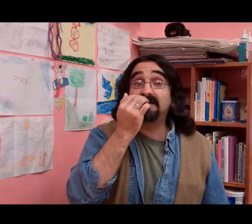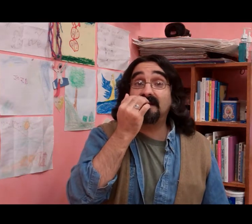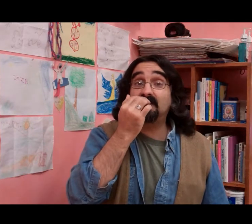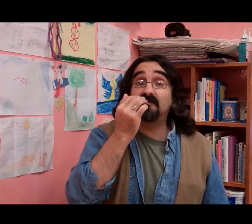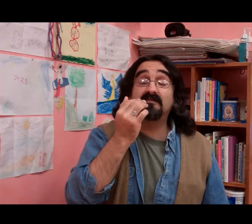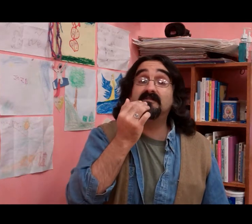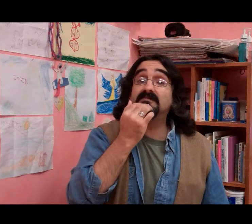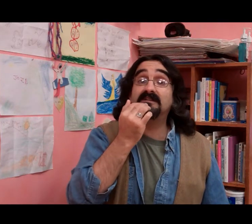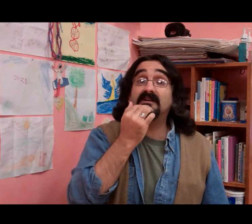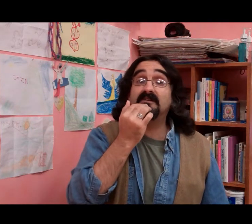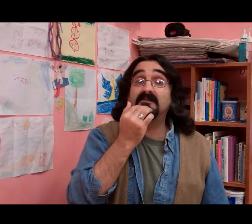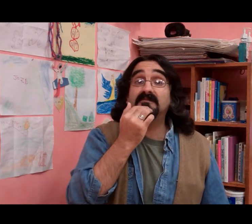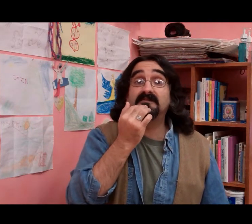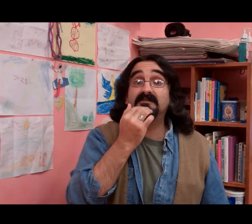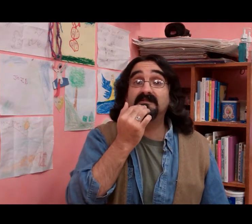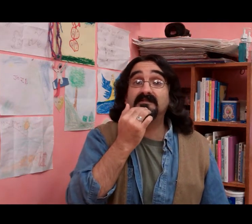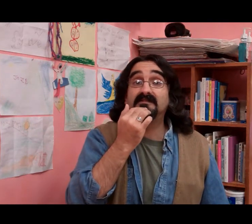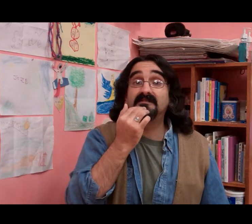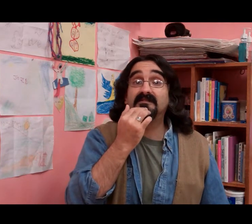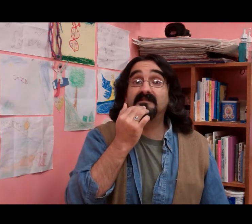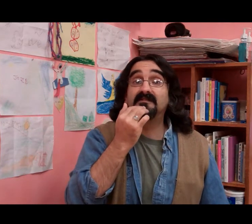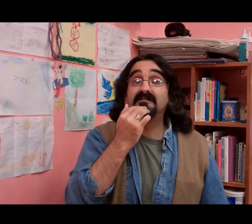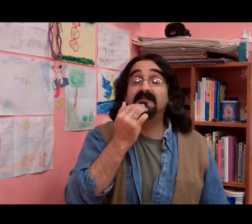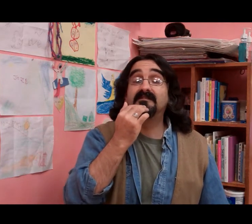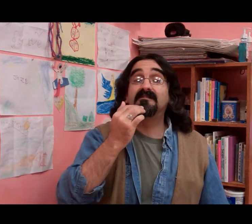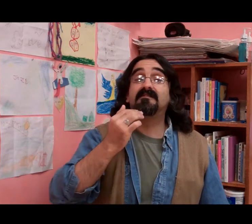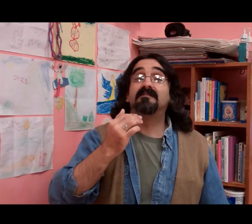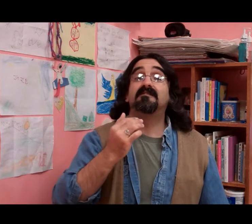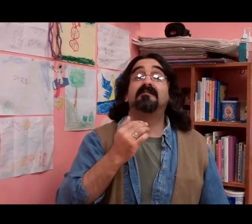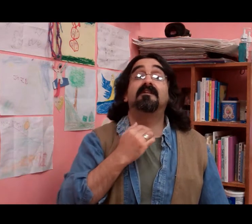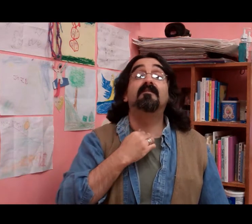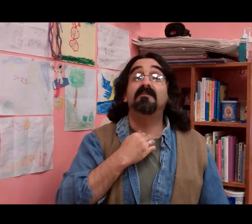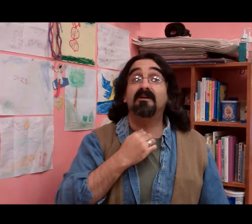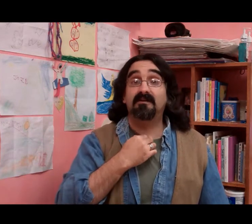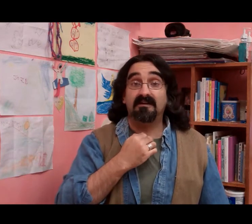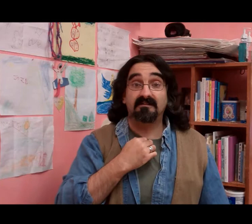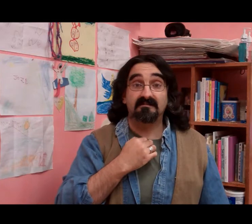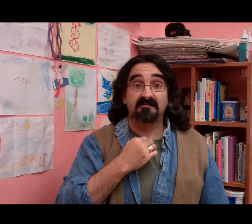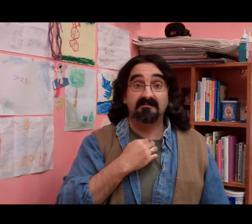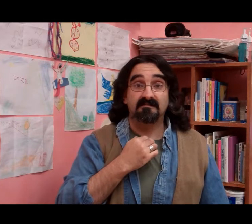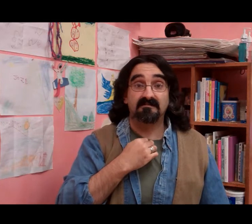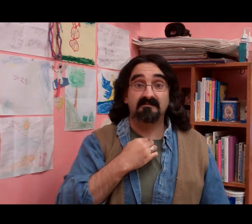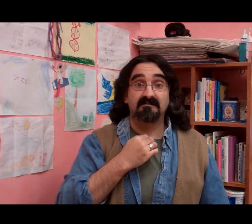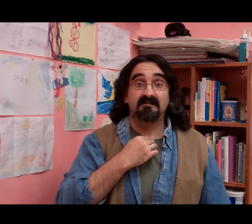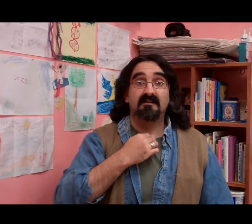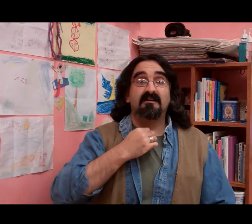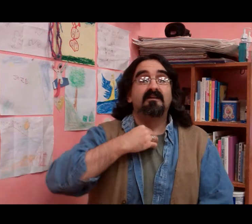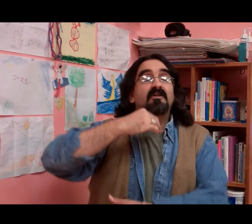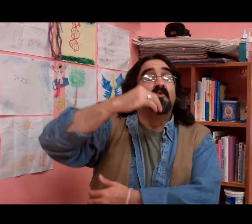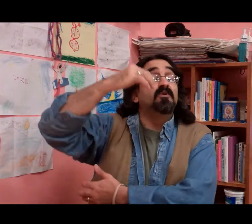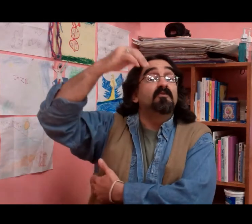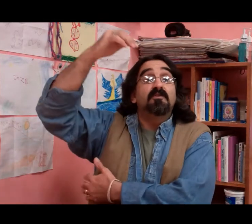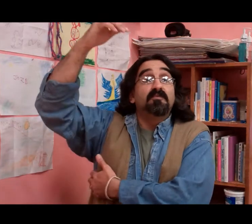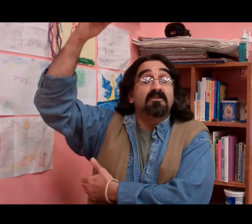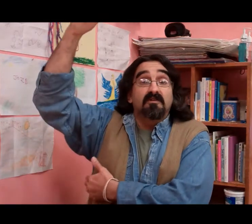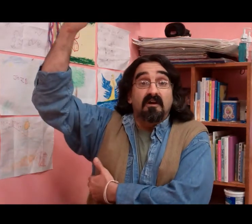same for themselves come my way. We will be drawn